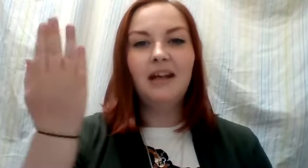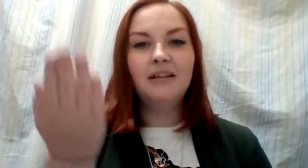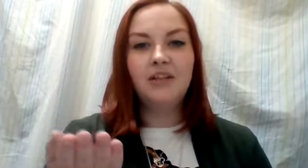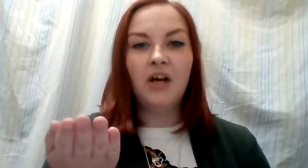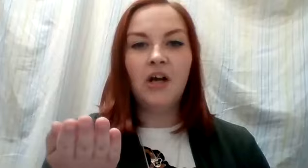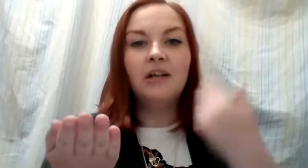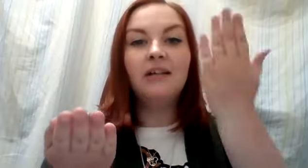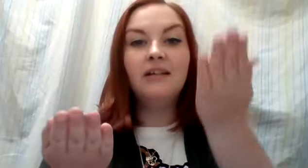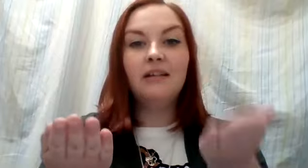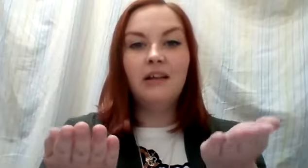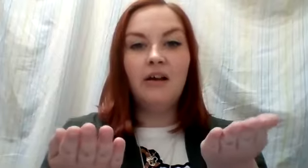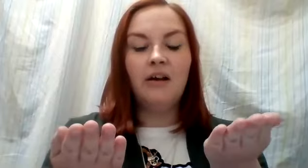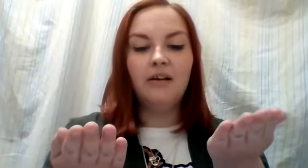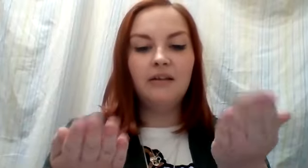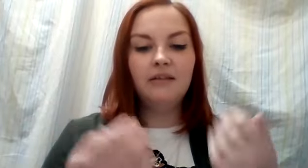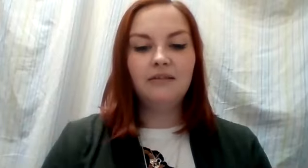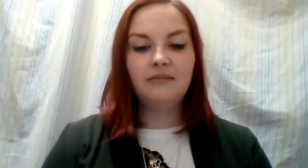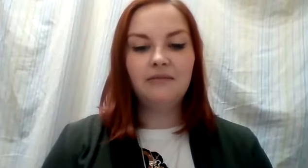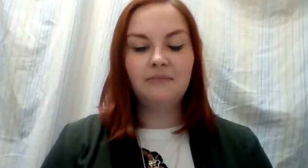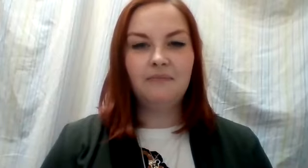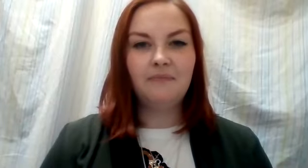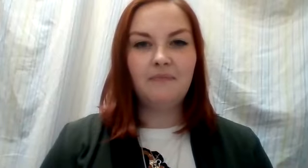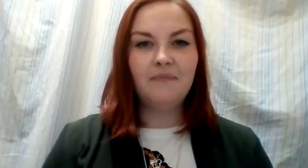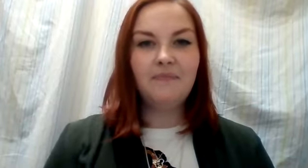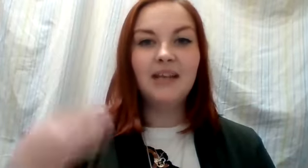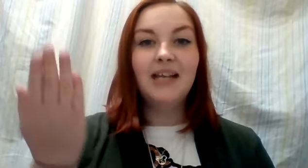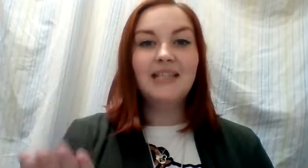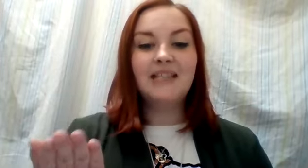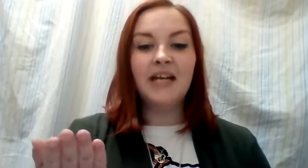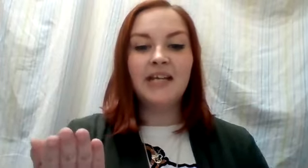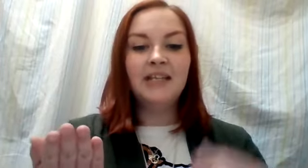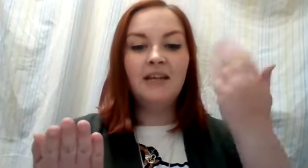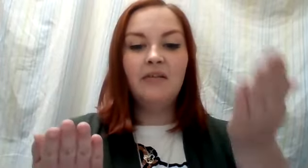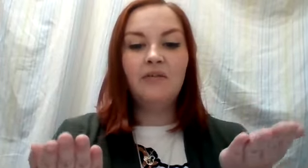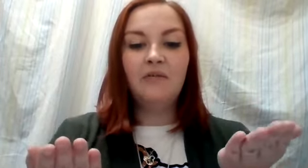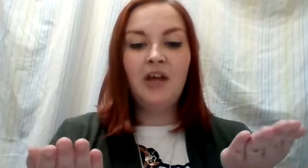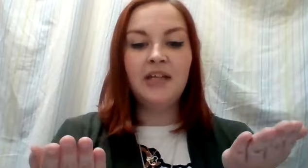Dog, log. Sun, fun.